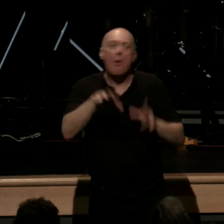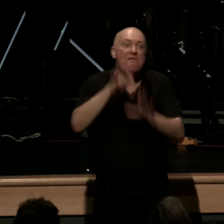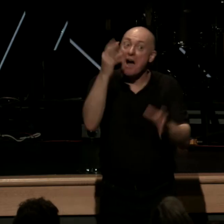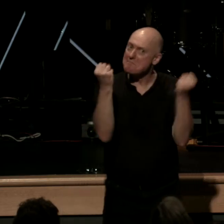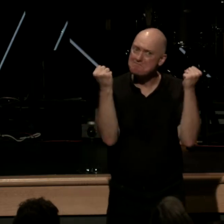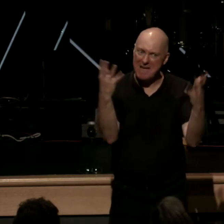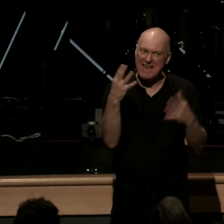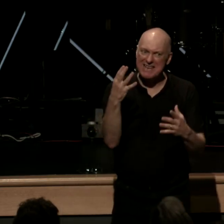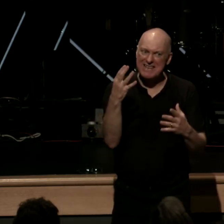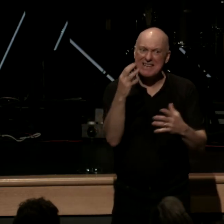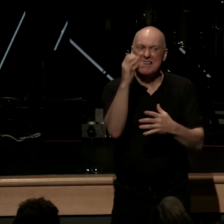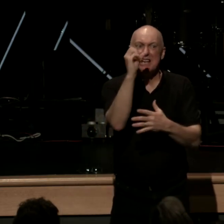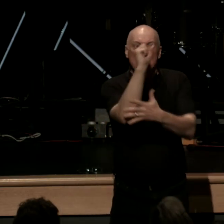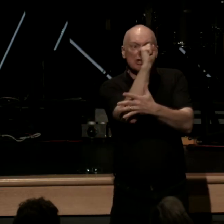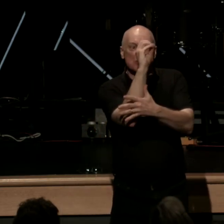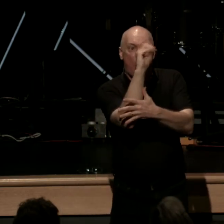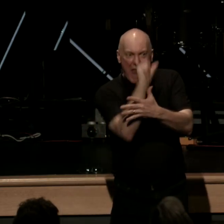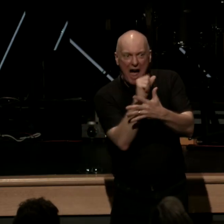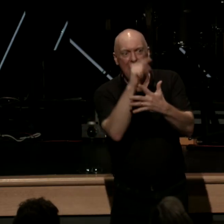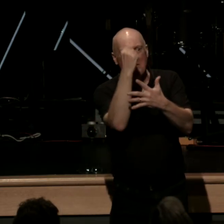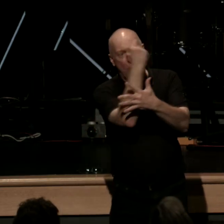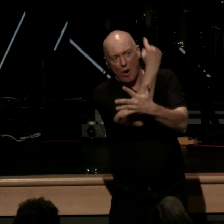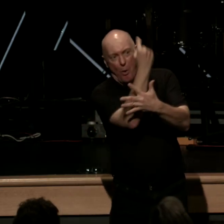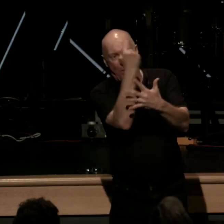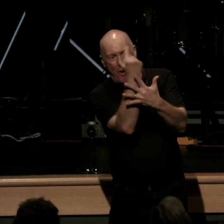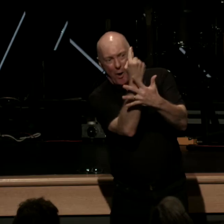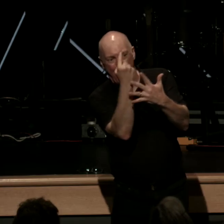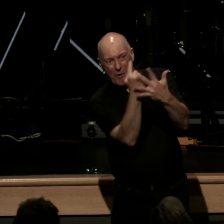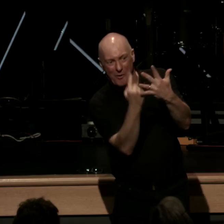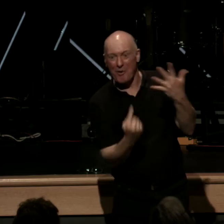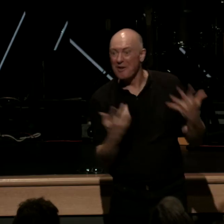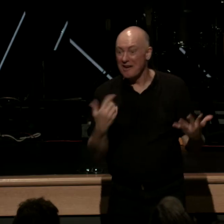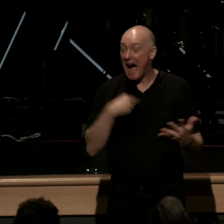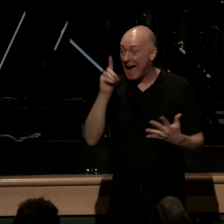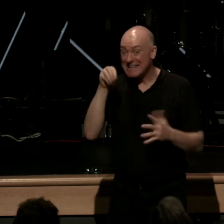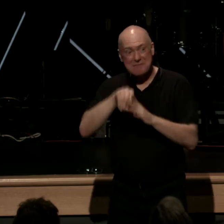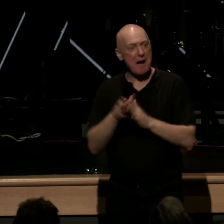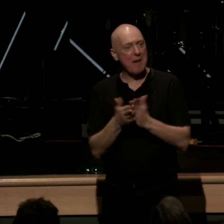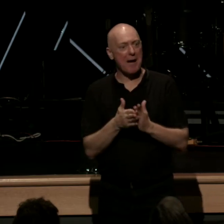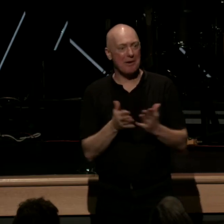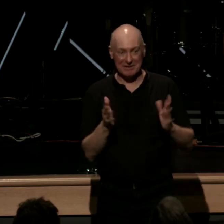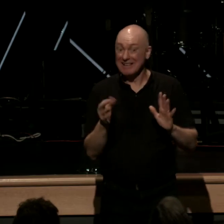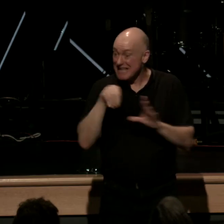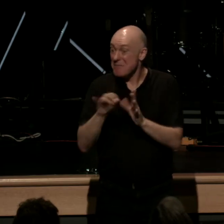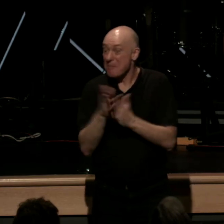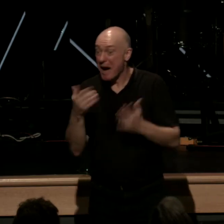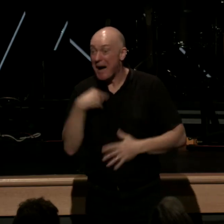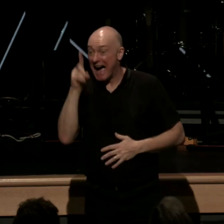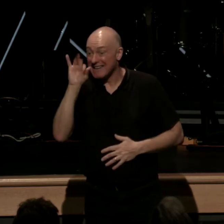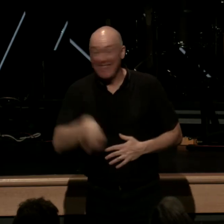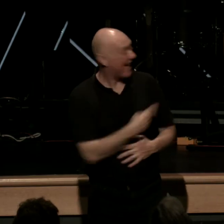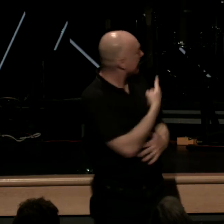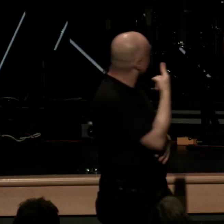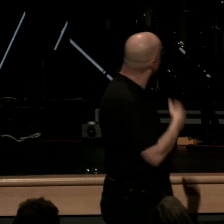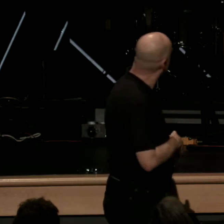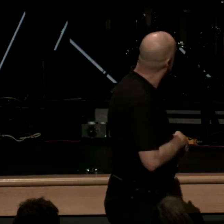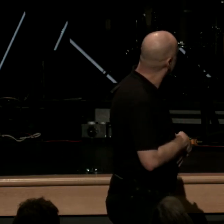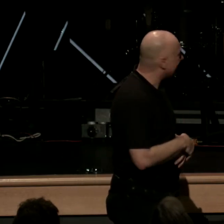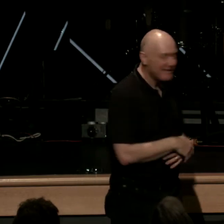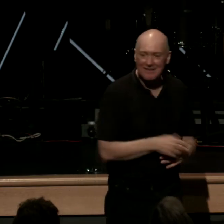the solas there too check it out it's awesome that is so I did this in my Bible okay I did this in my Bible this week because I'm like I just don't